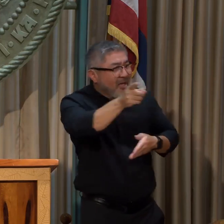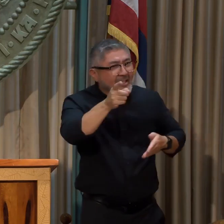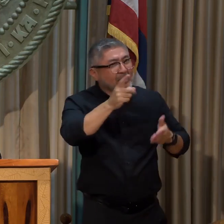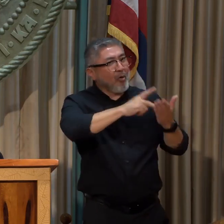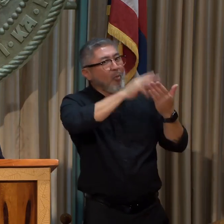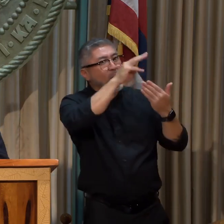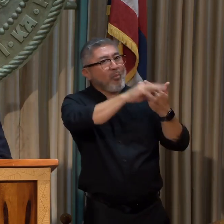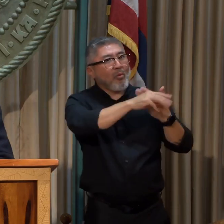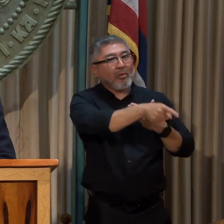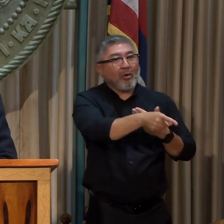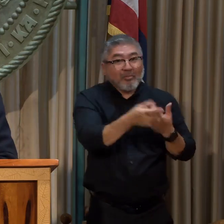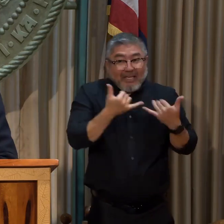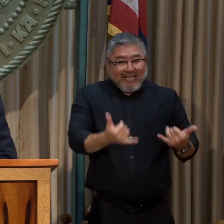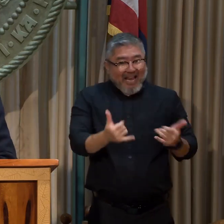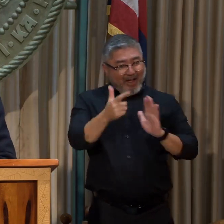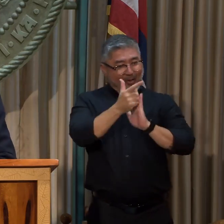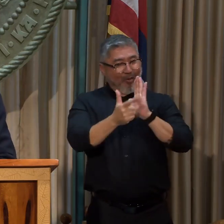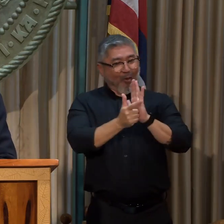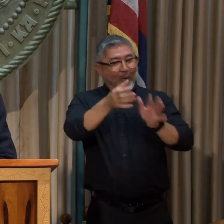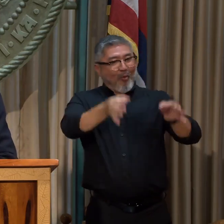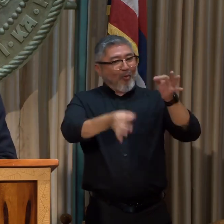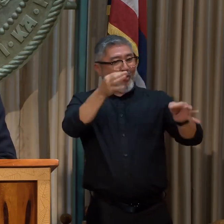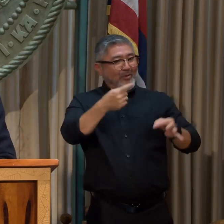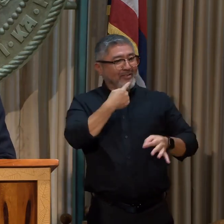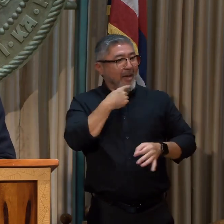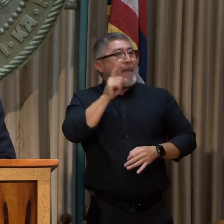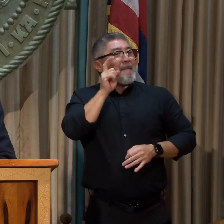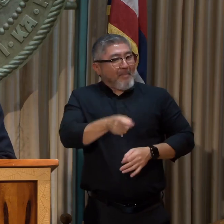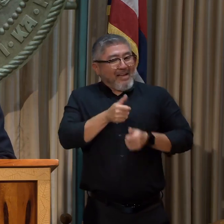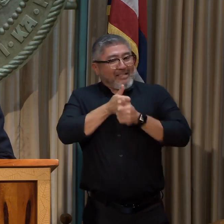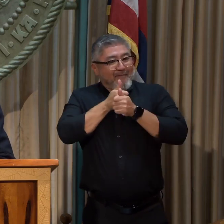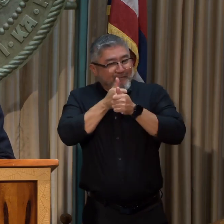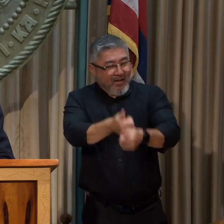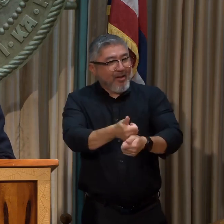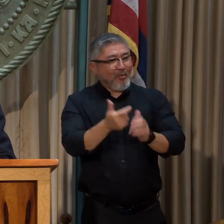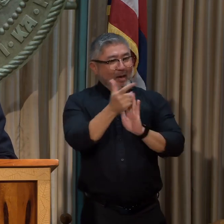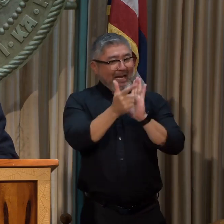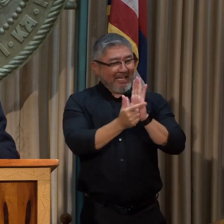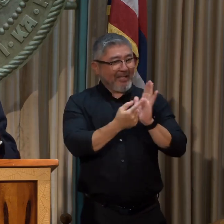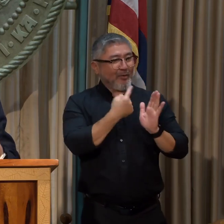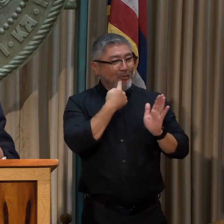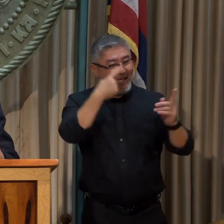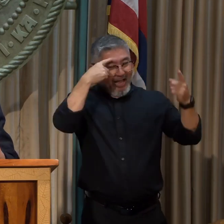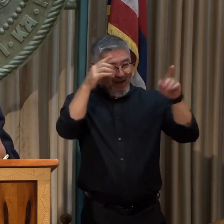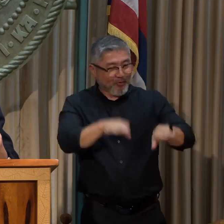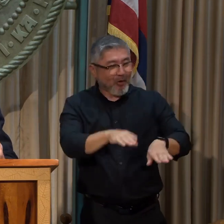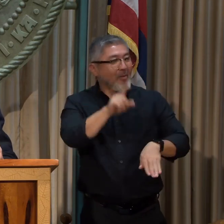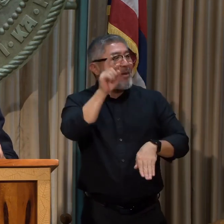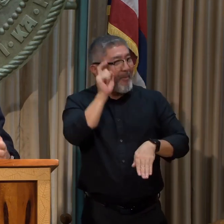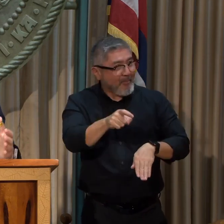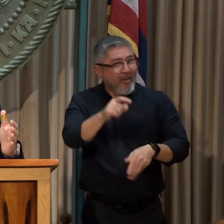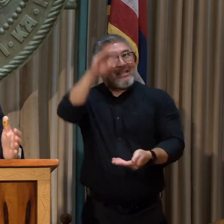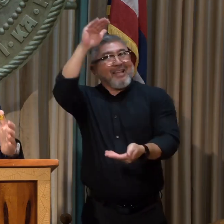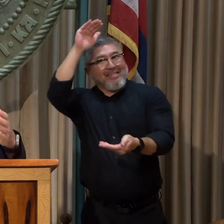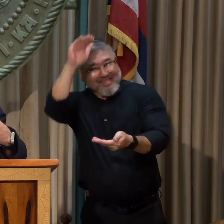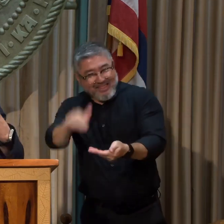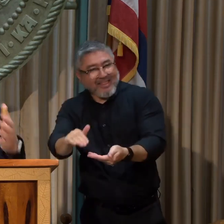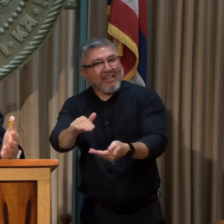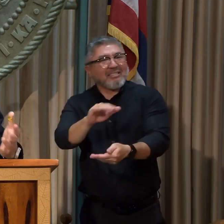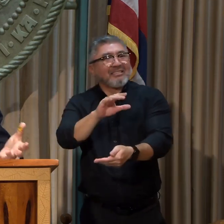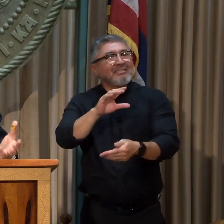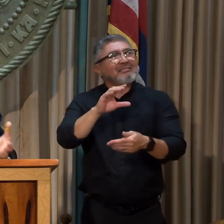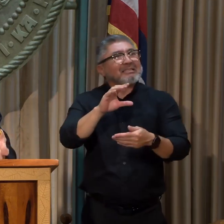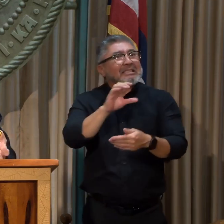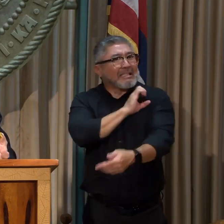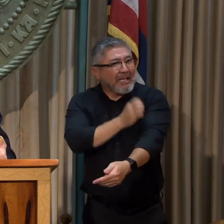now are a mandate for us from, you know, from a statutory and legal standpoint. So I hope people will see that from even